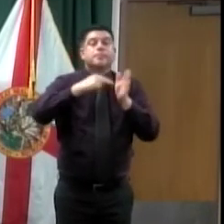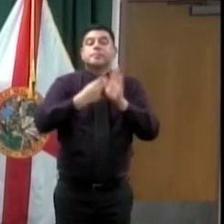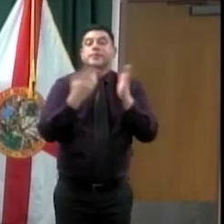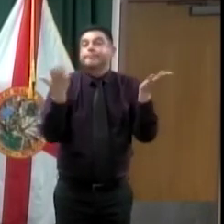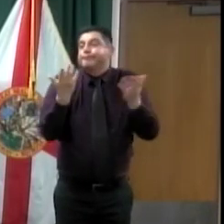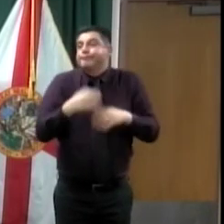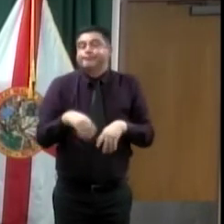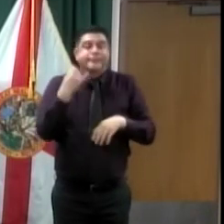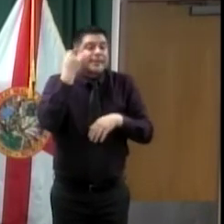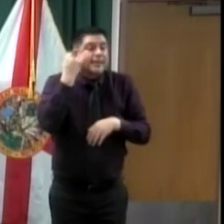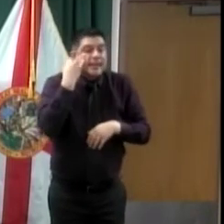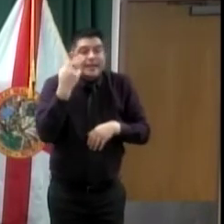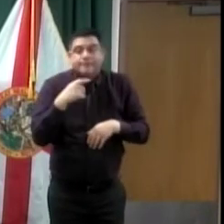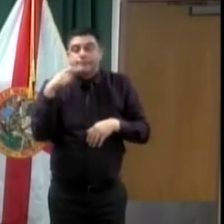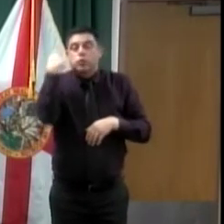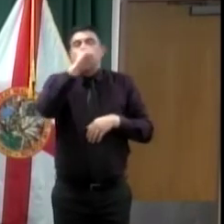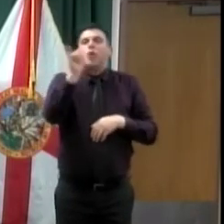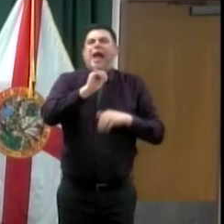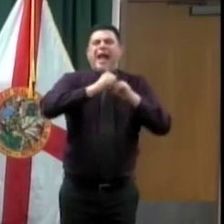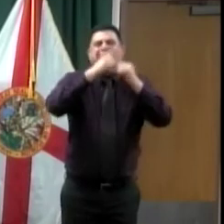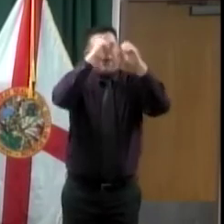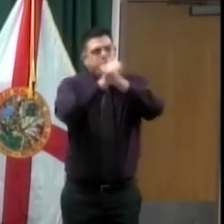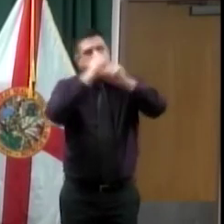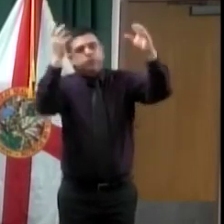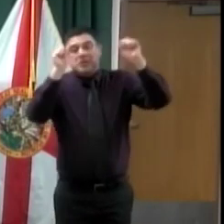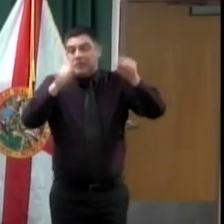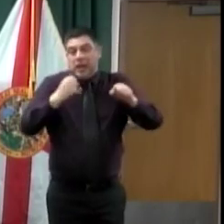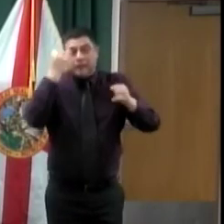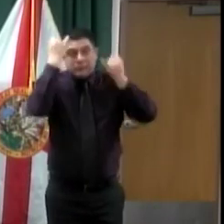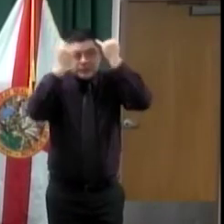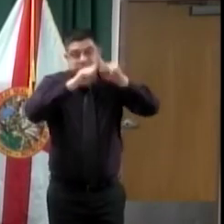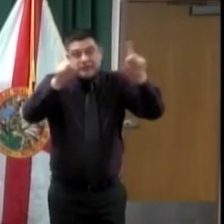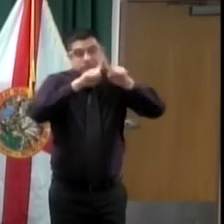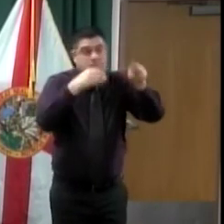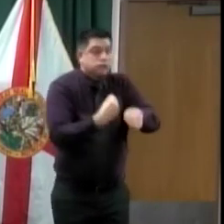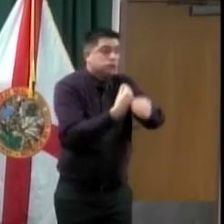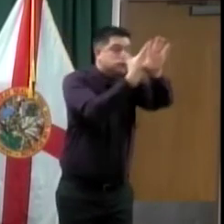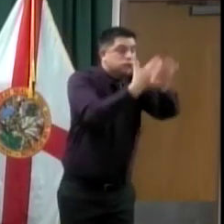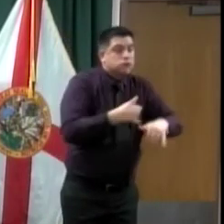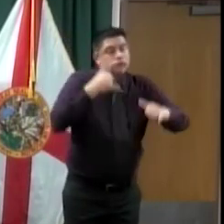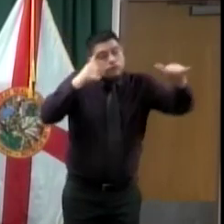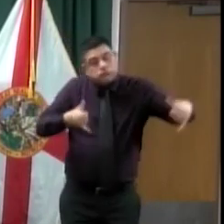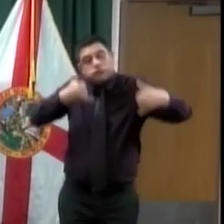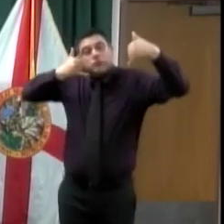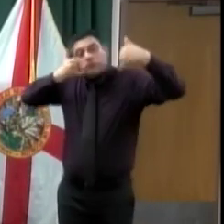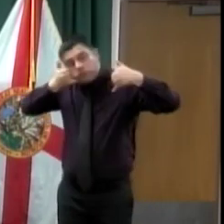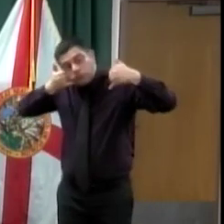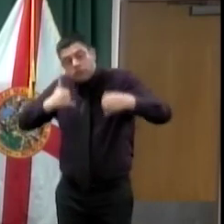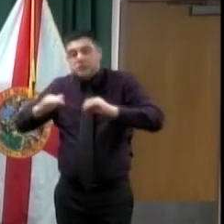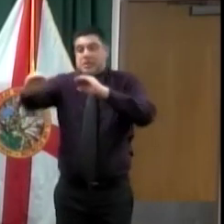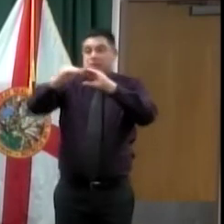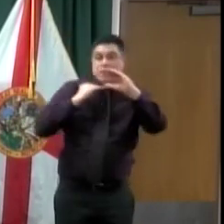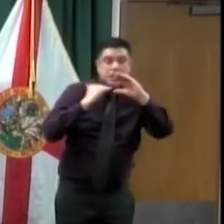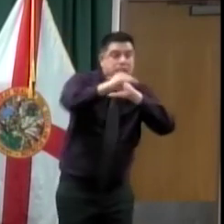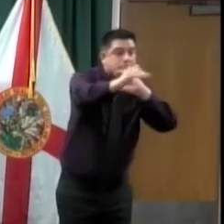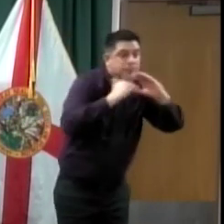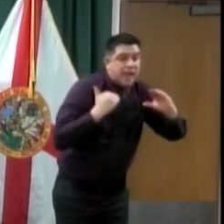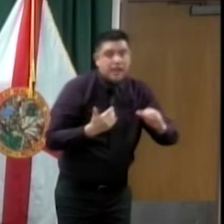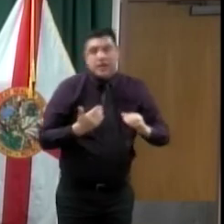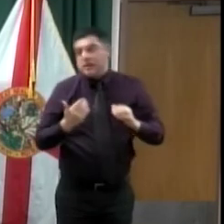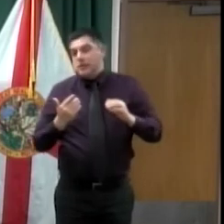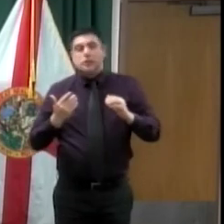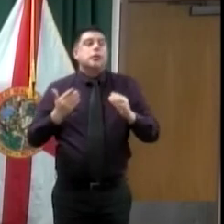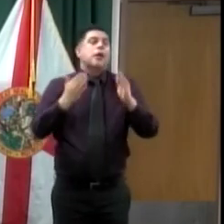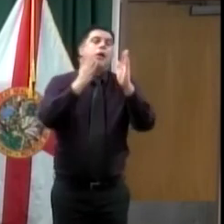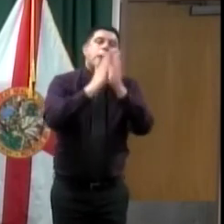be a video conference type situation. We just ask the public to be patient as we all try to figure this